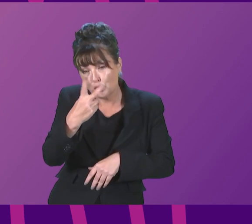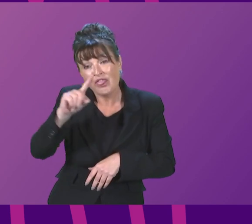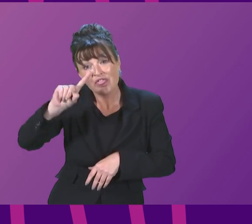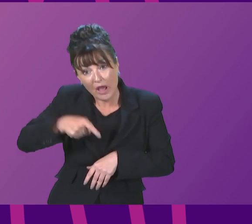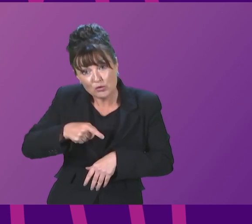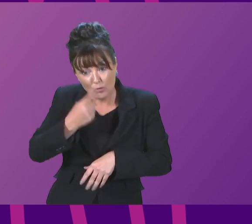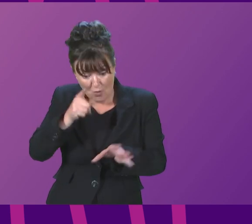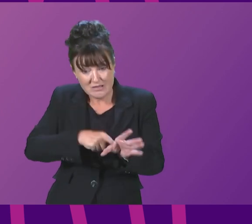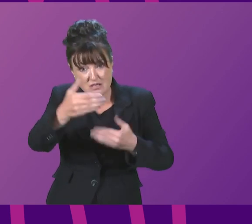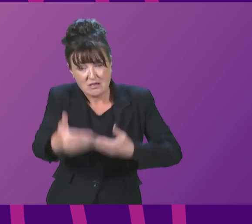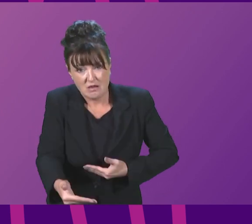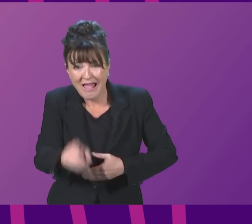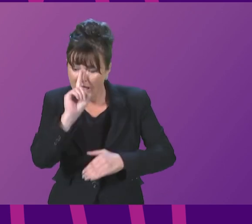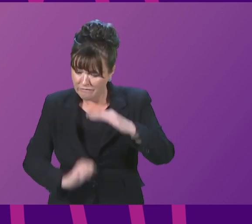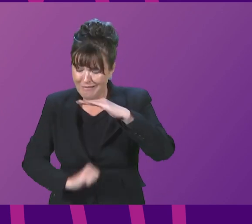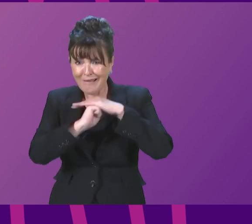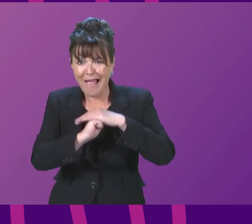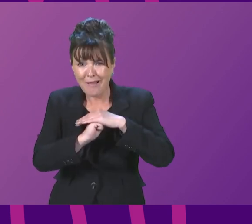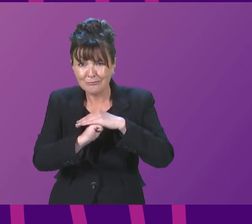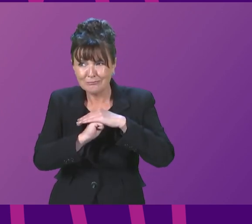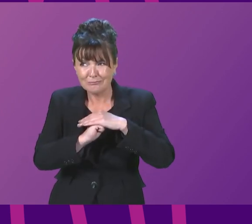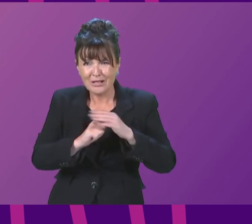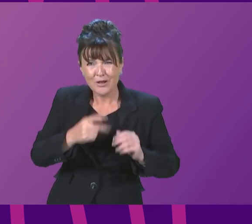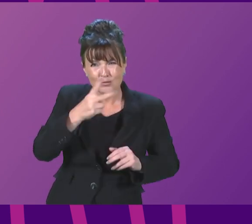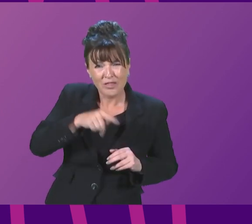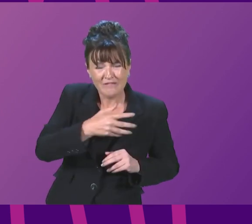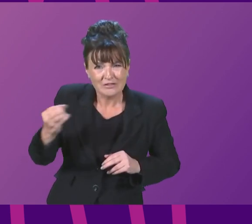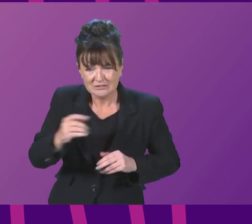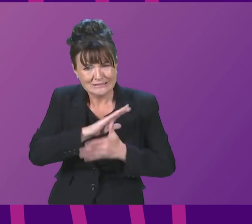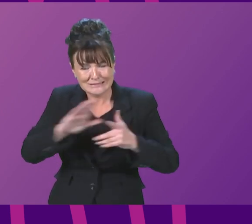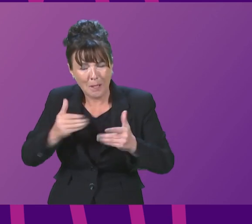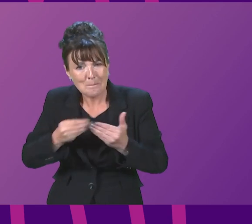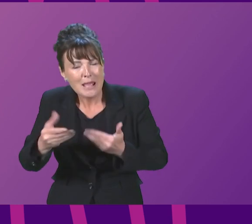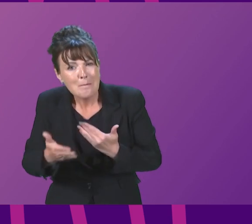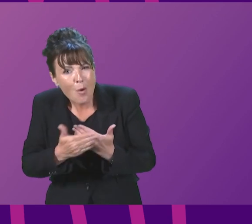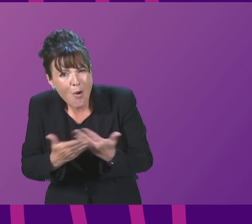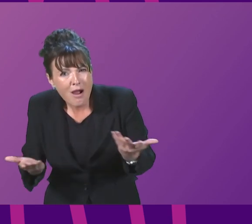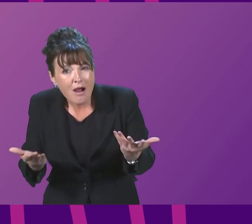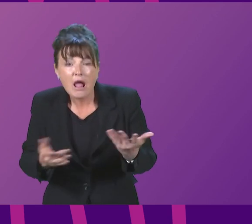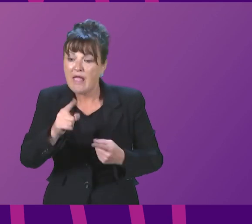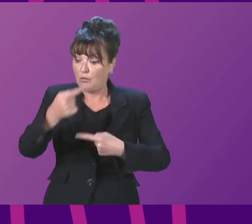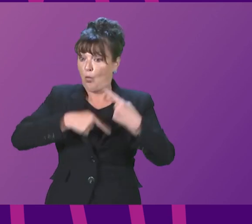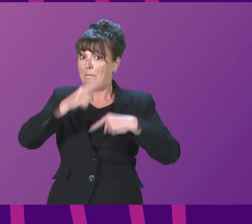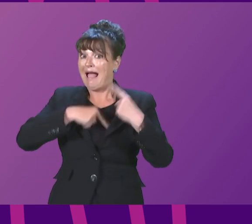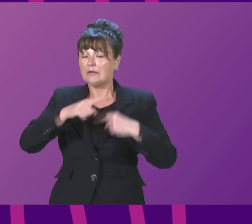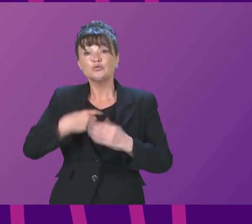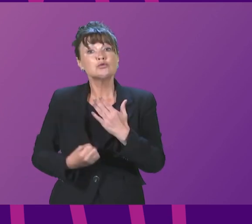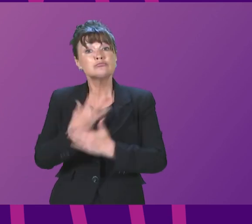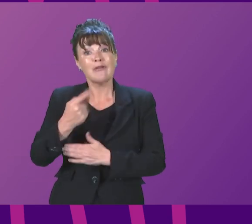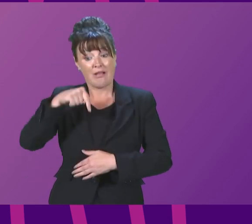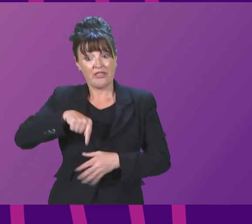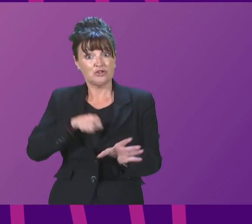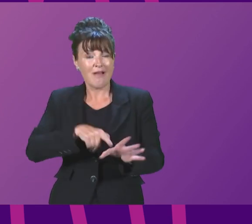will still see people pay more for their energy. And of course, if we go back to the spring of this year,